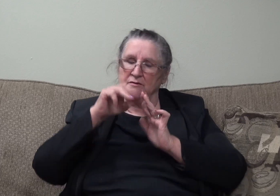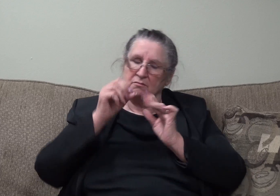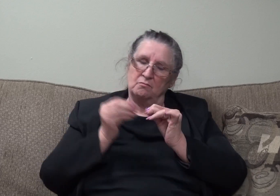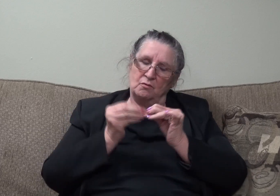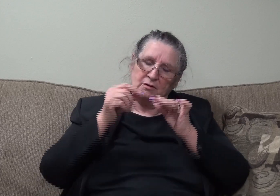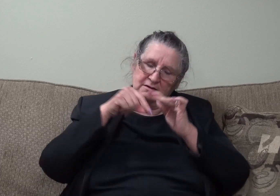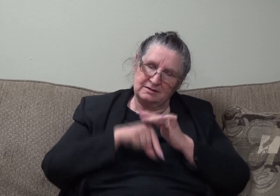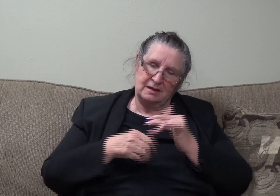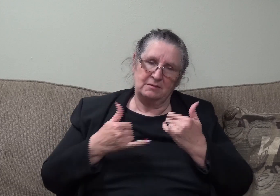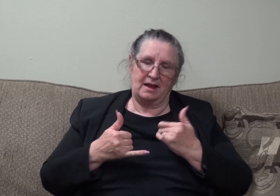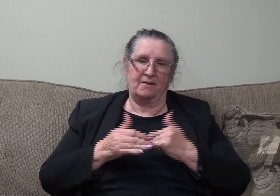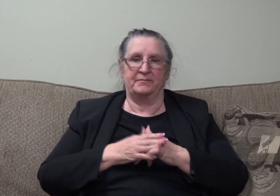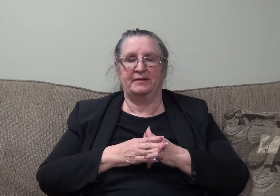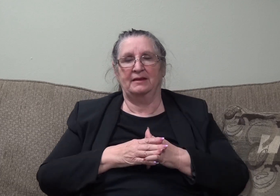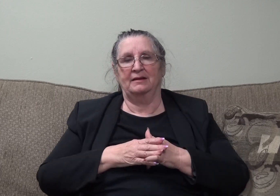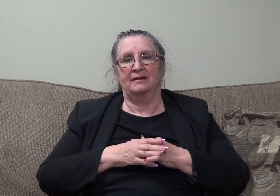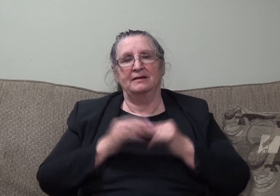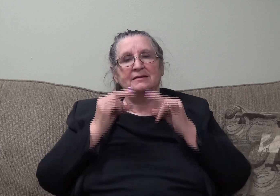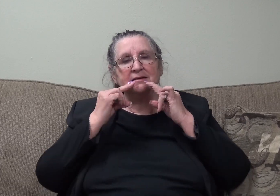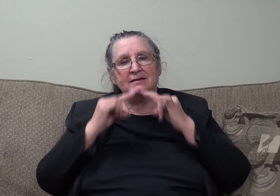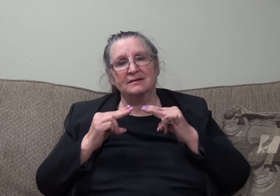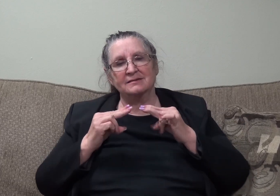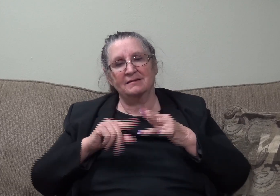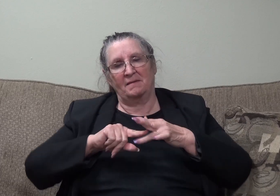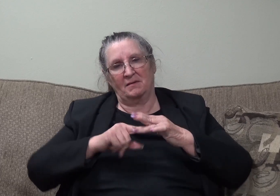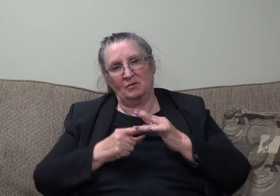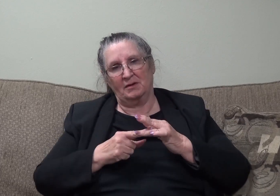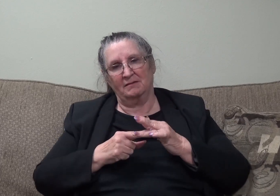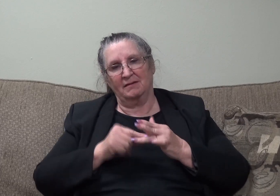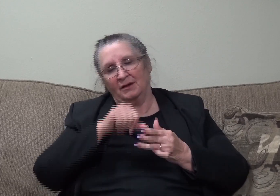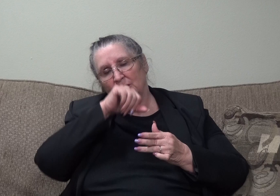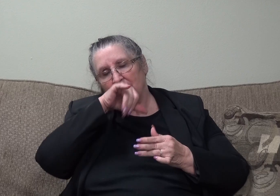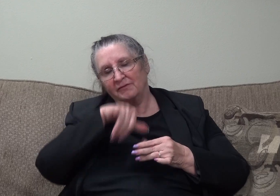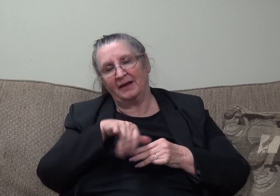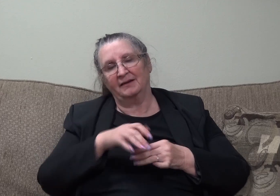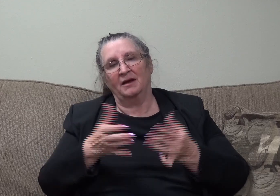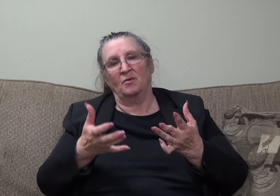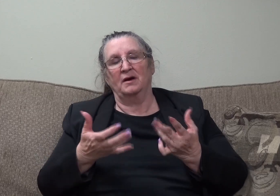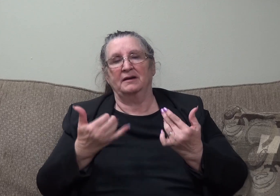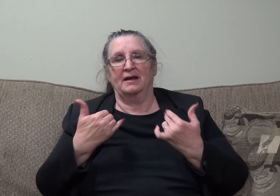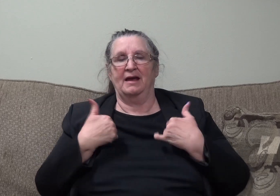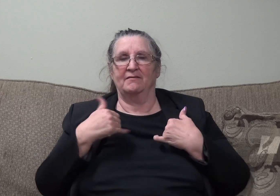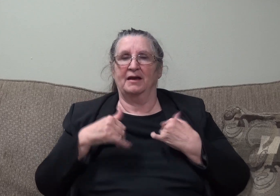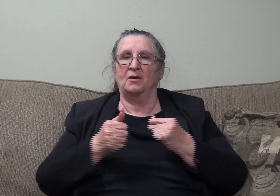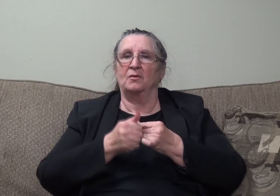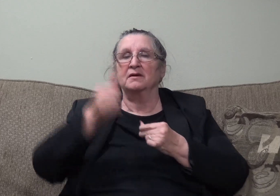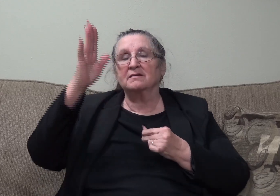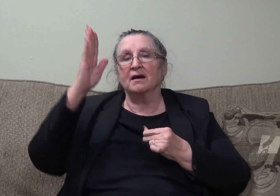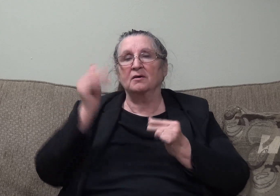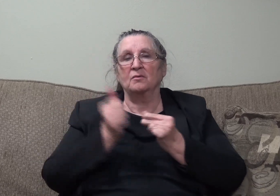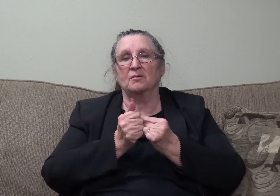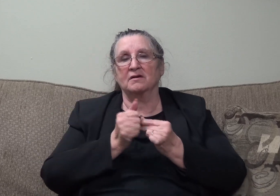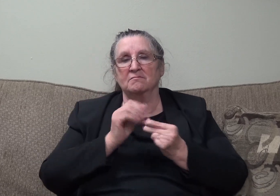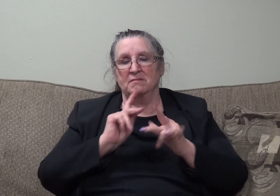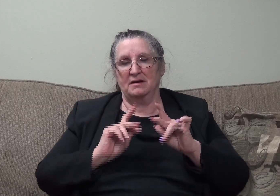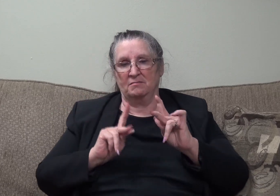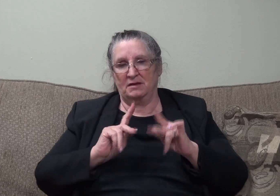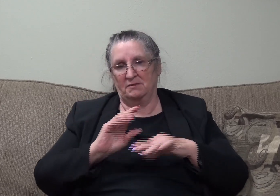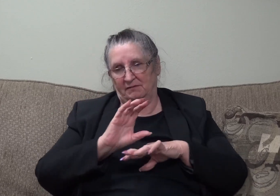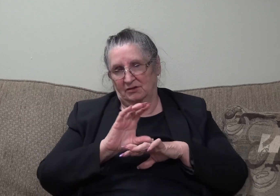But there is this innocence to it in the beginning that I love. And I really want to have that with God, with my congregation here at Calvary